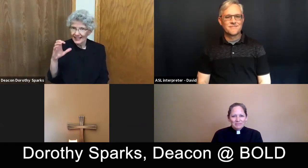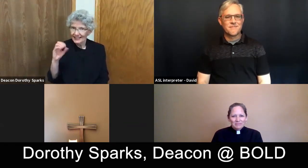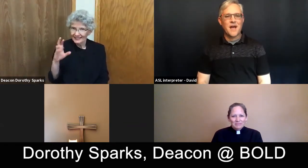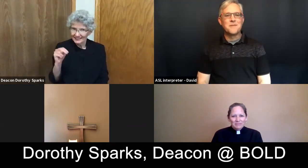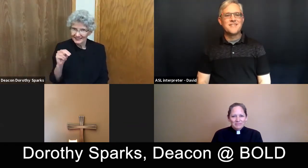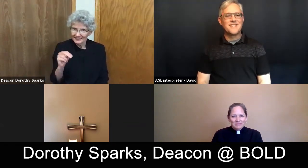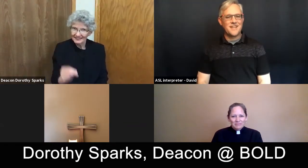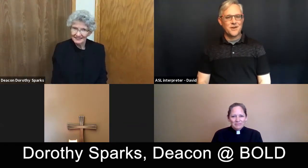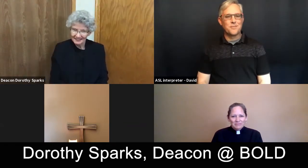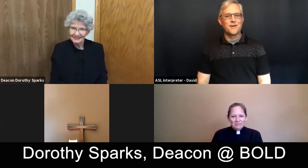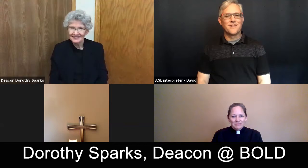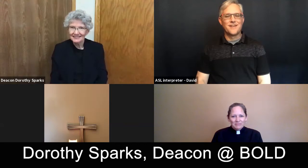I'm a deacon here at Bread of Life.